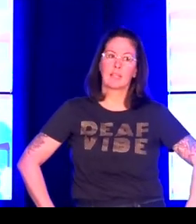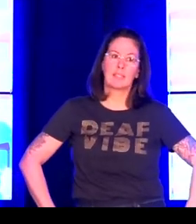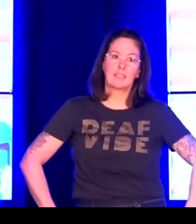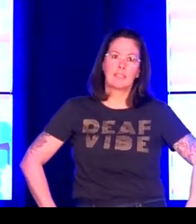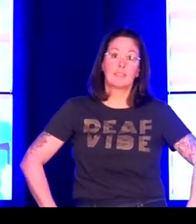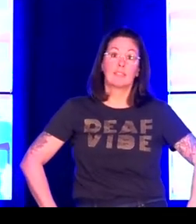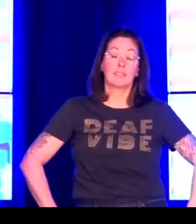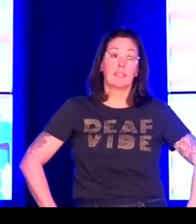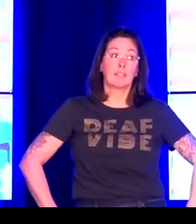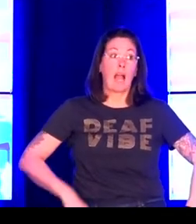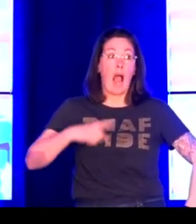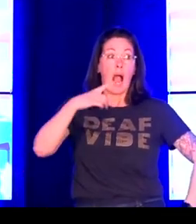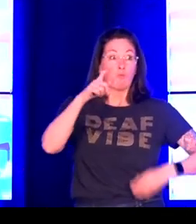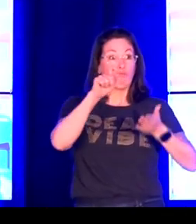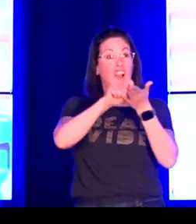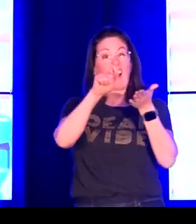and